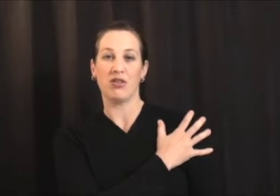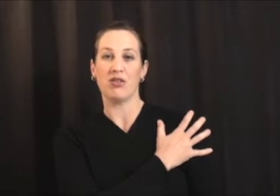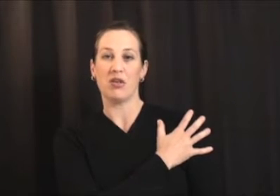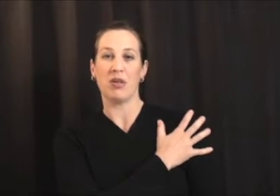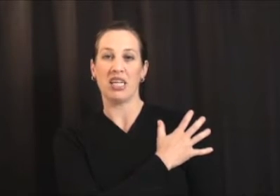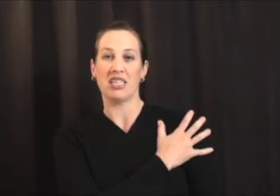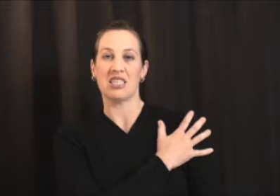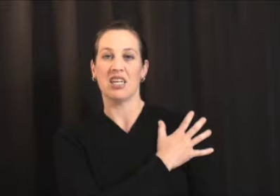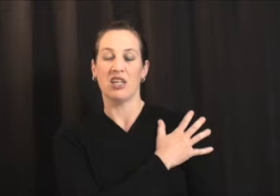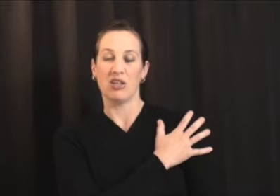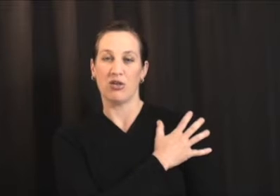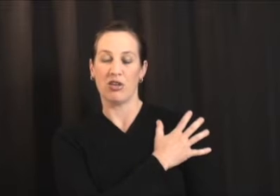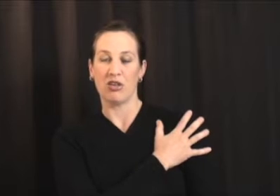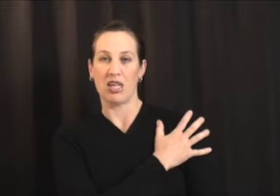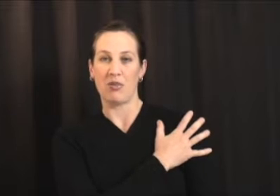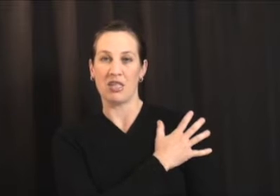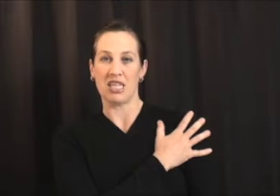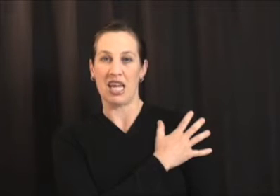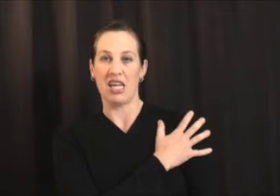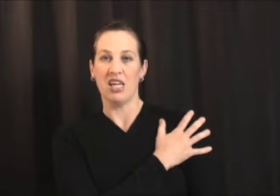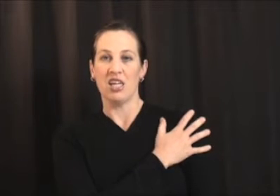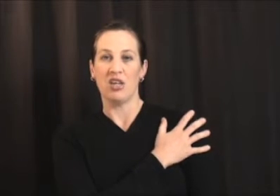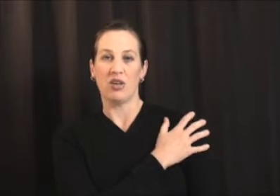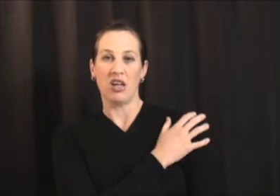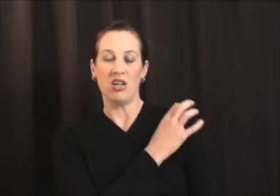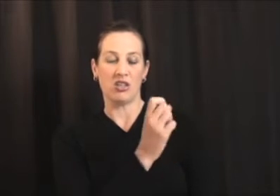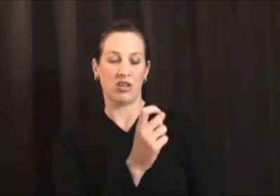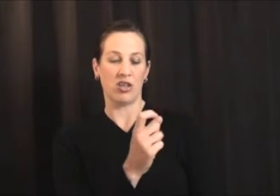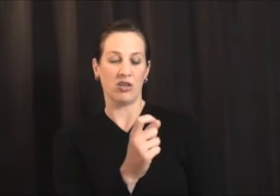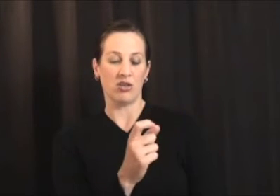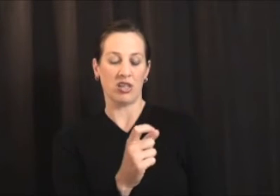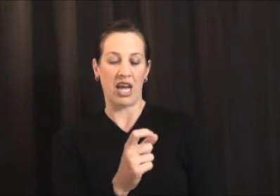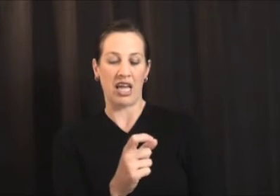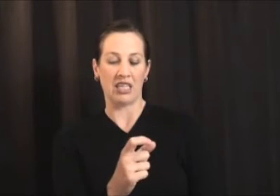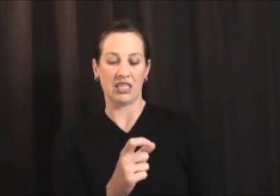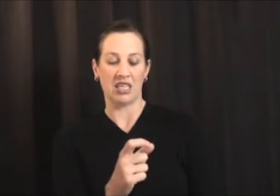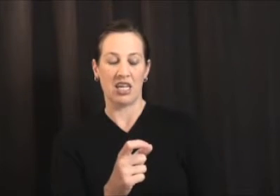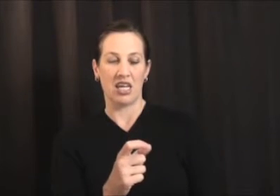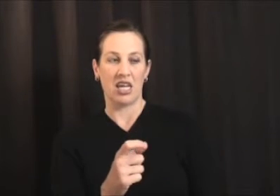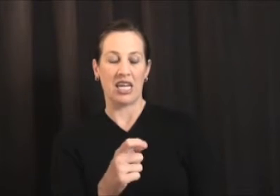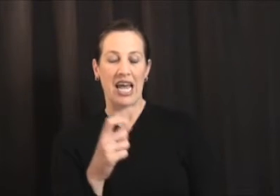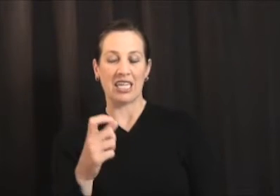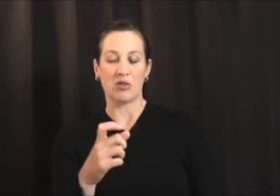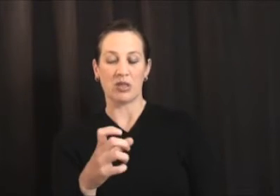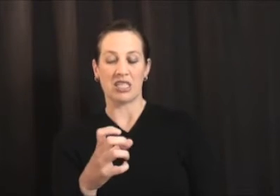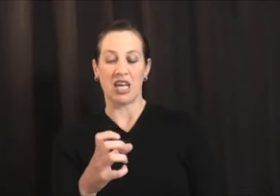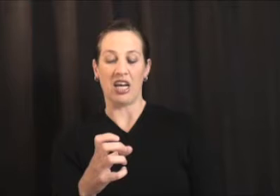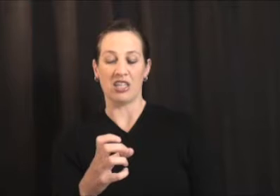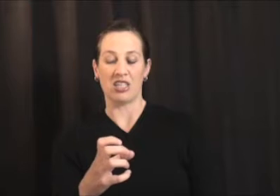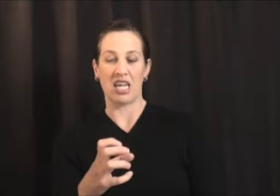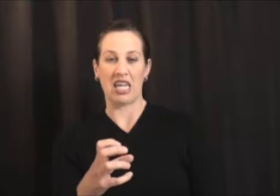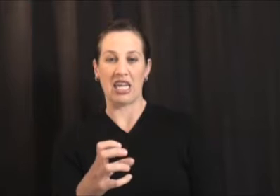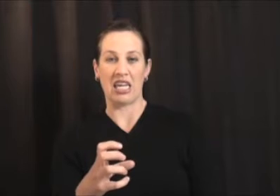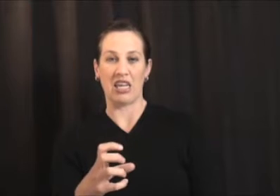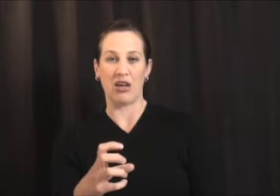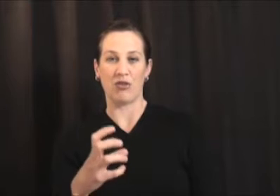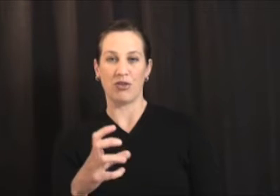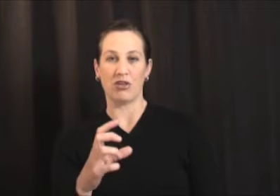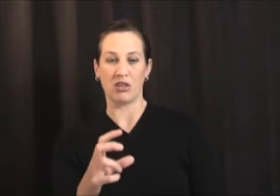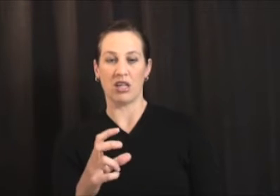15 minutes two or three times a day. You can also utilize an ice massage. Taking a frozen